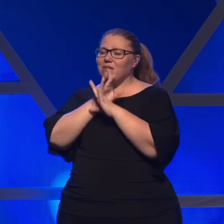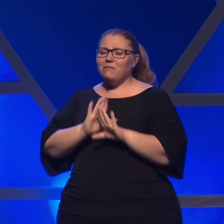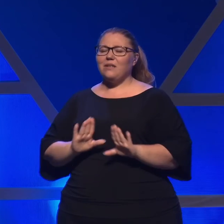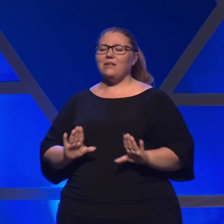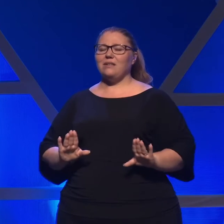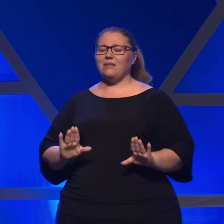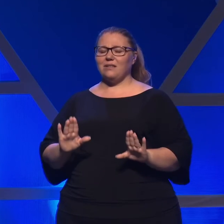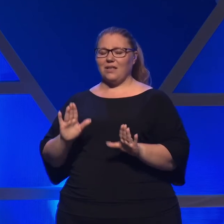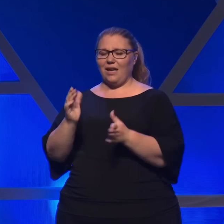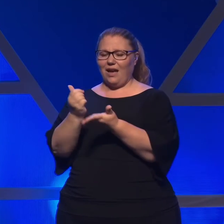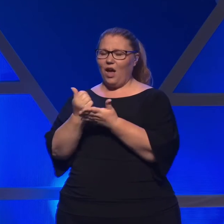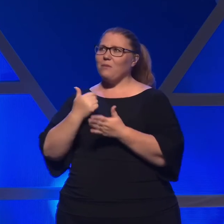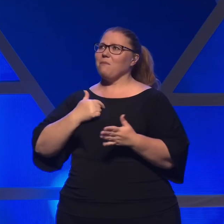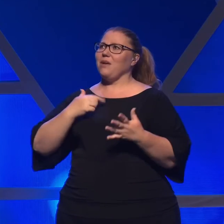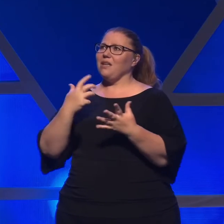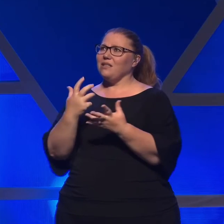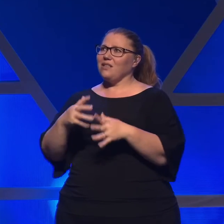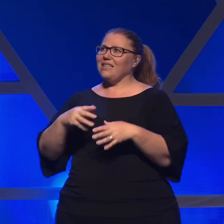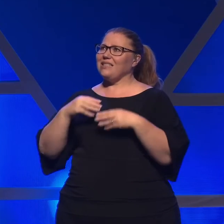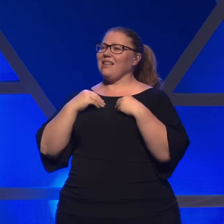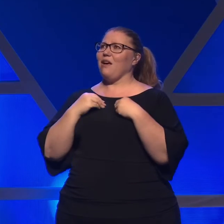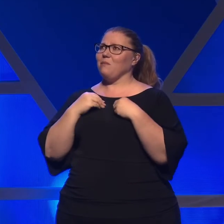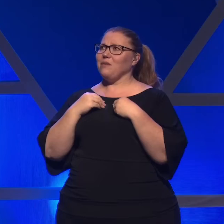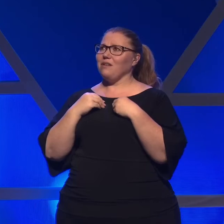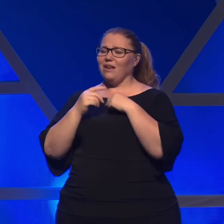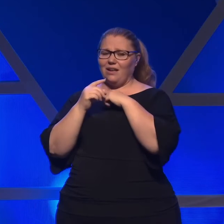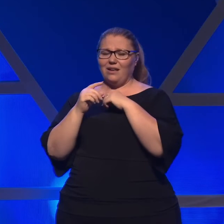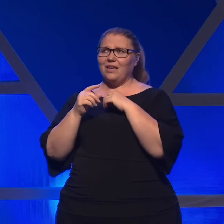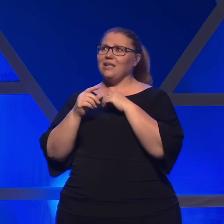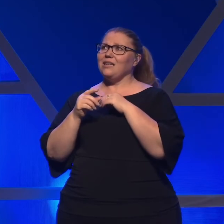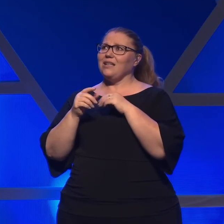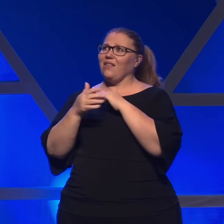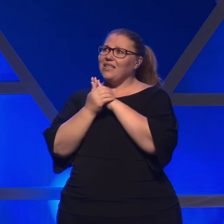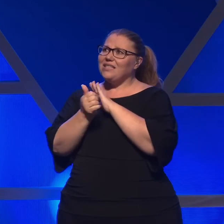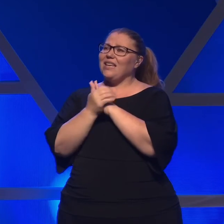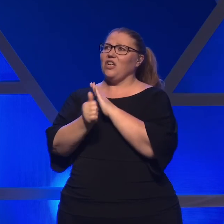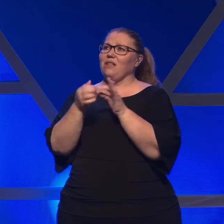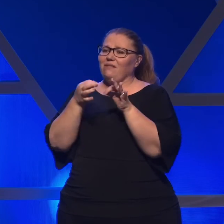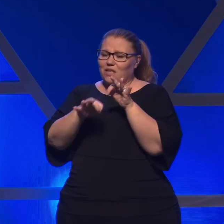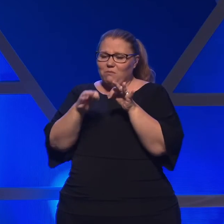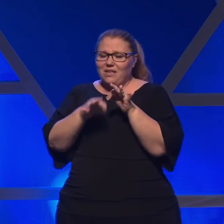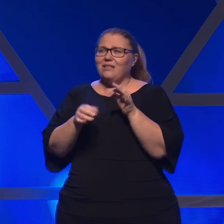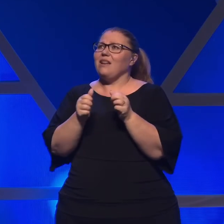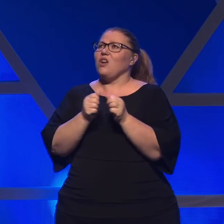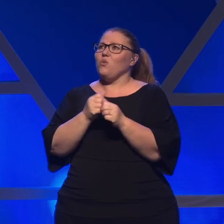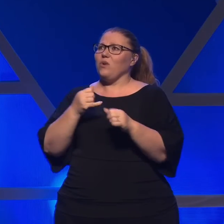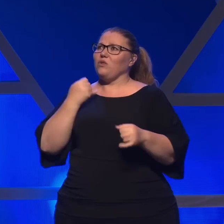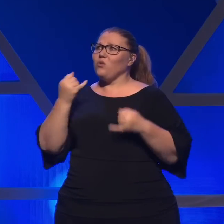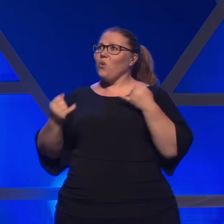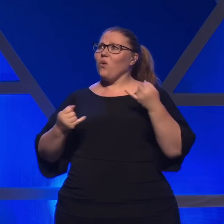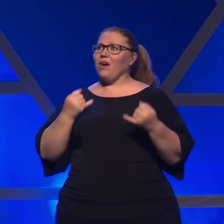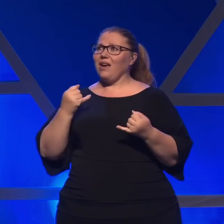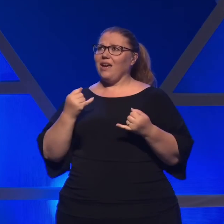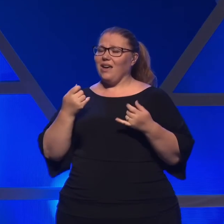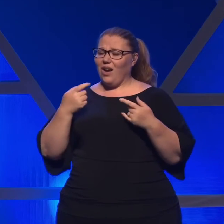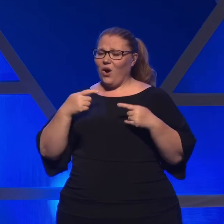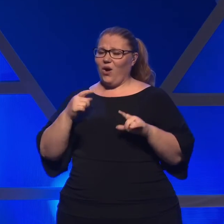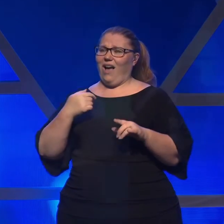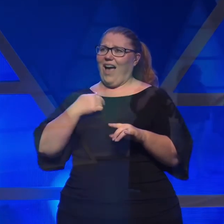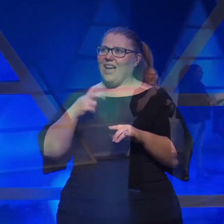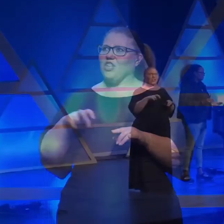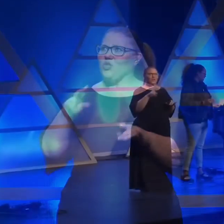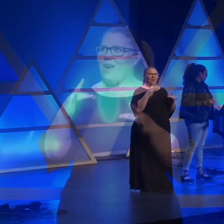enabling me to embrace the discipline of simplicity with joy as I travel light